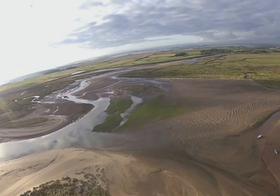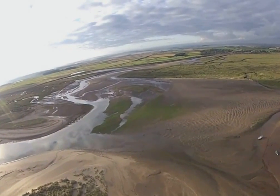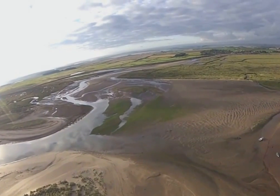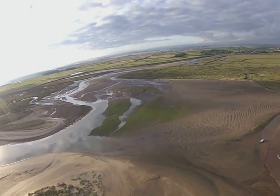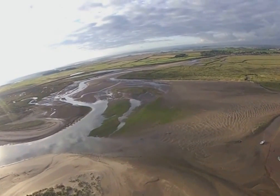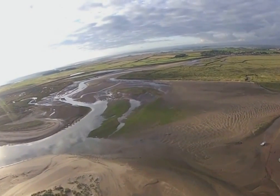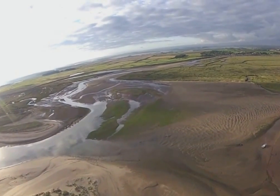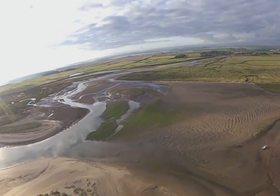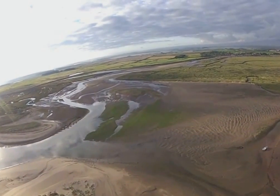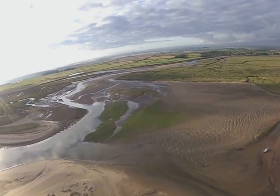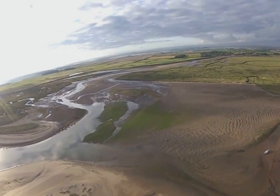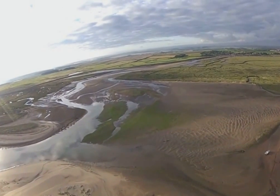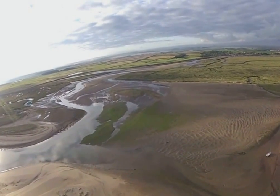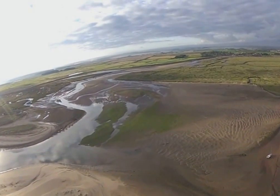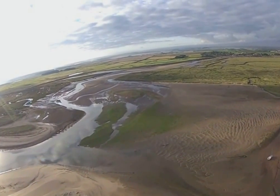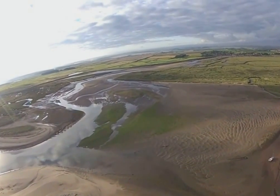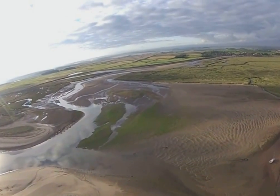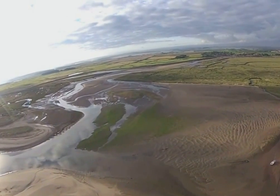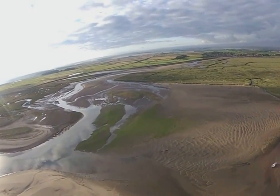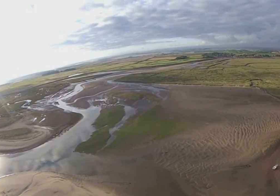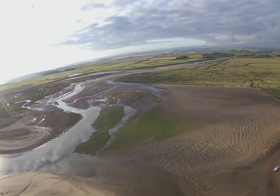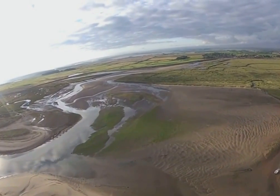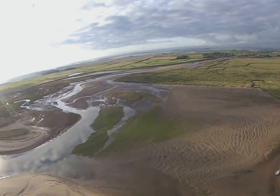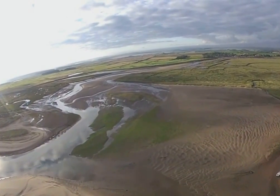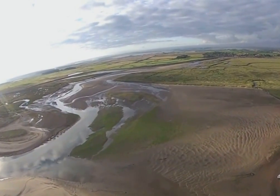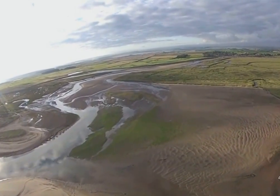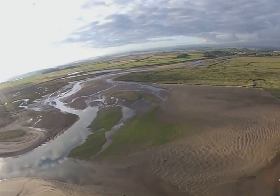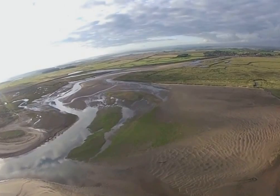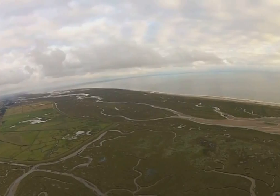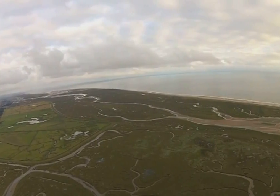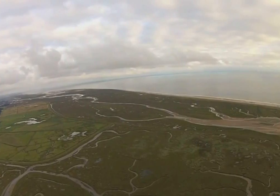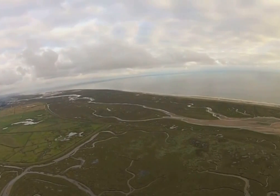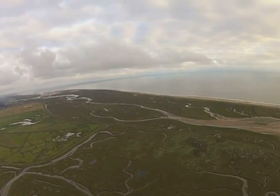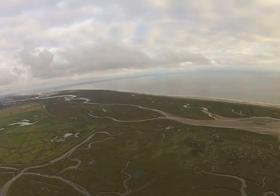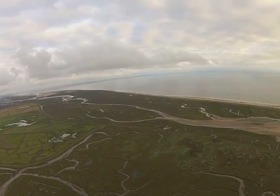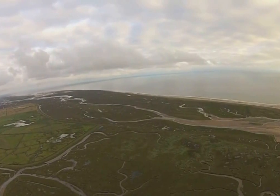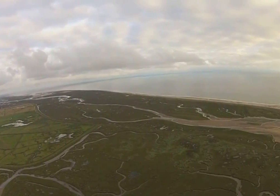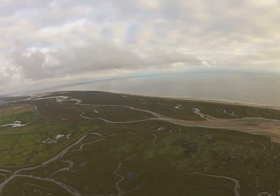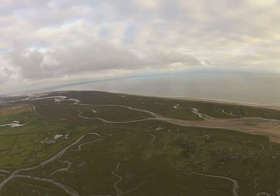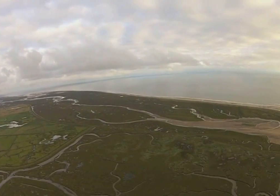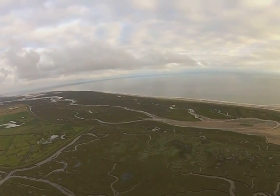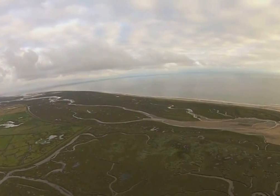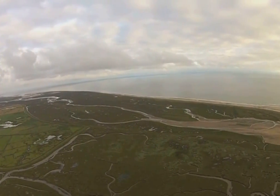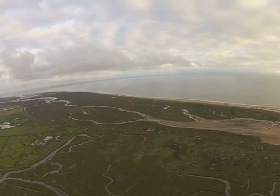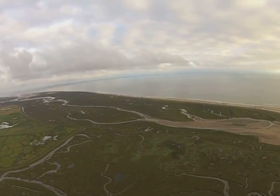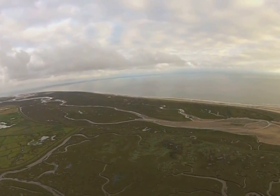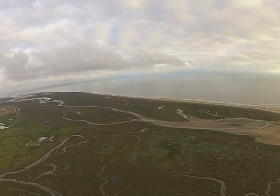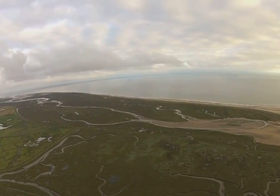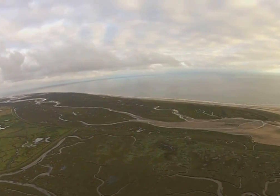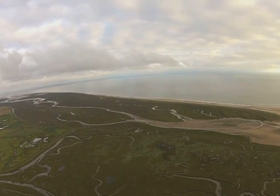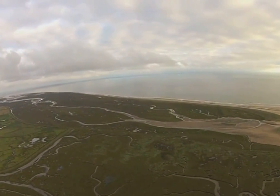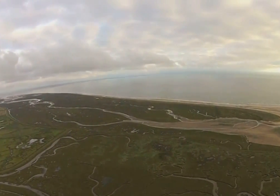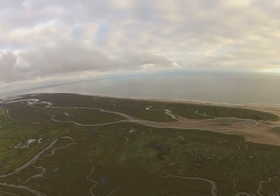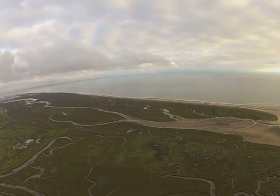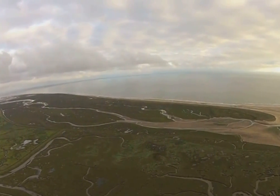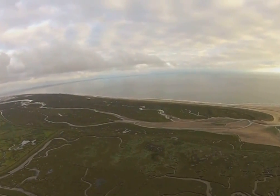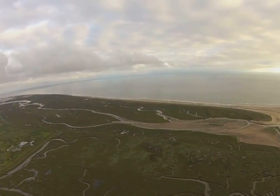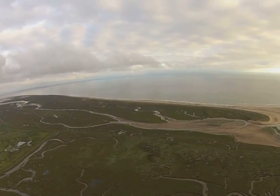transition. It is the portal between the two types of water environments. The smolt,